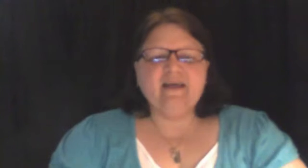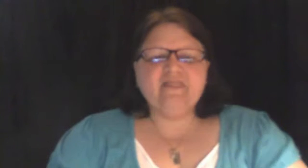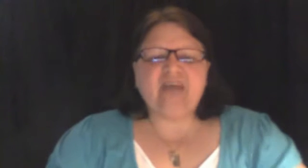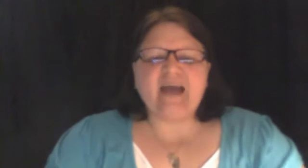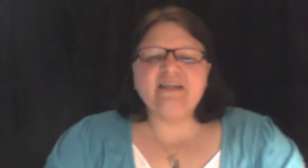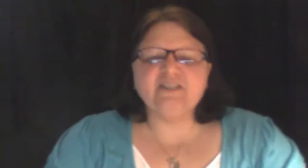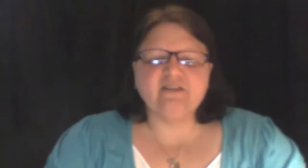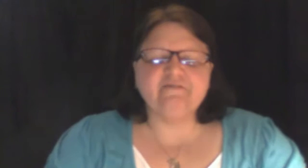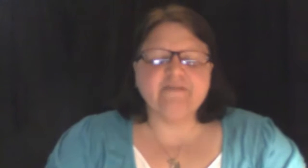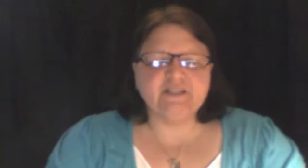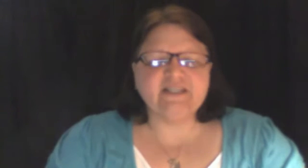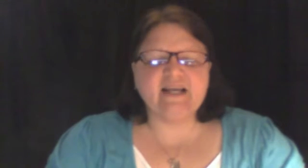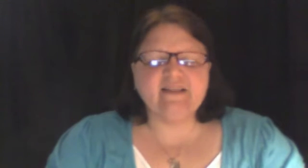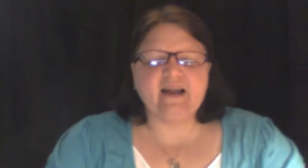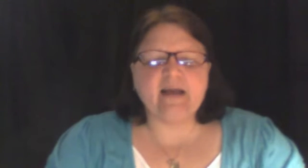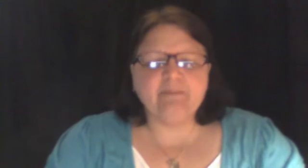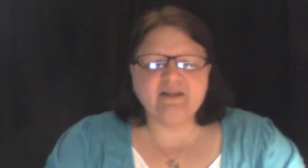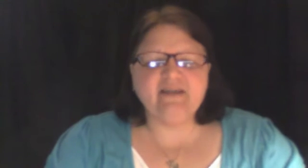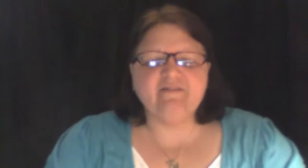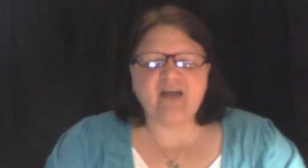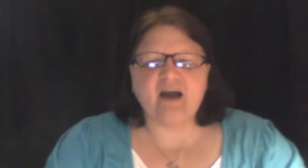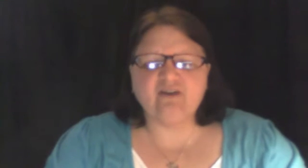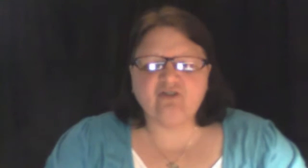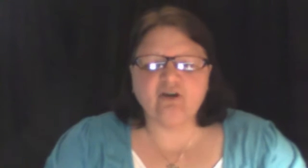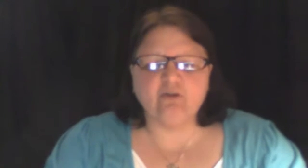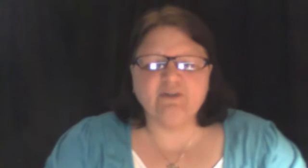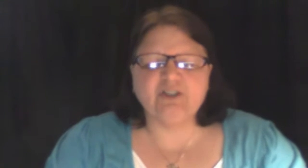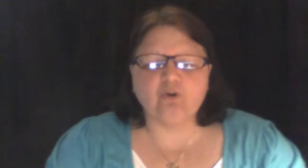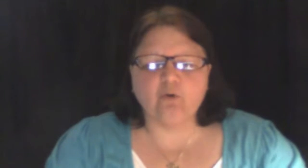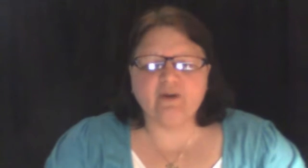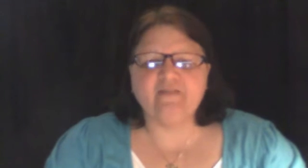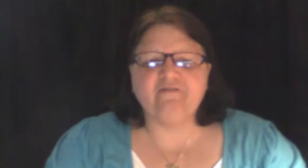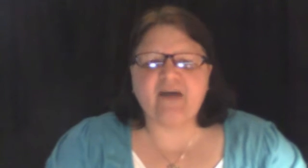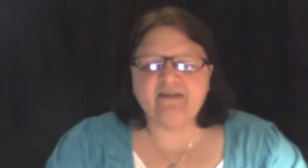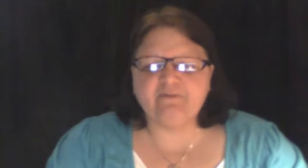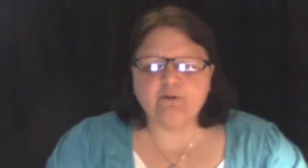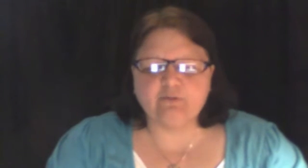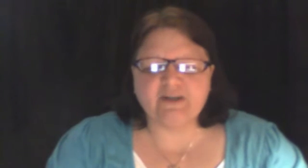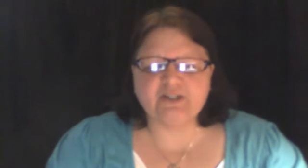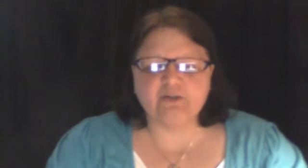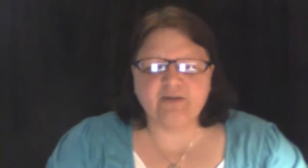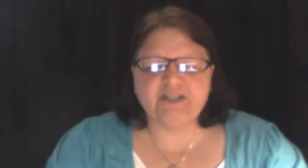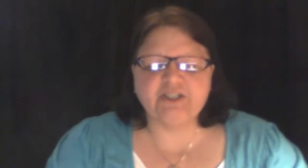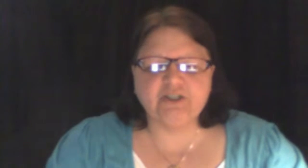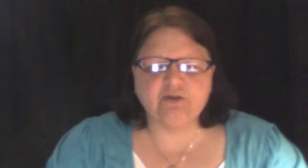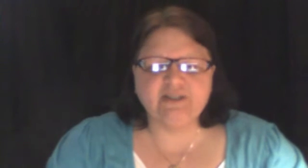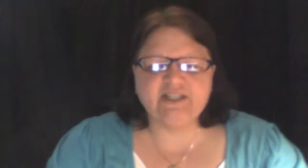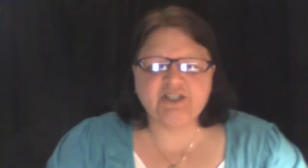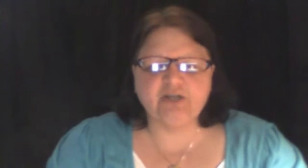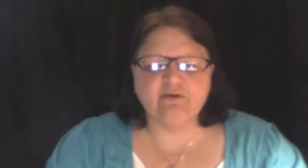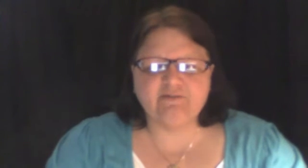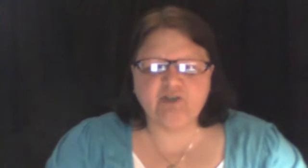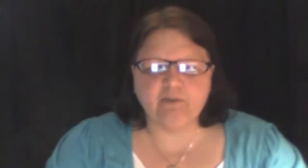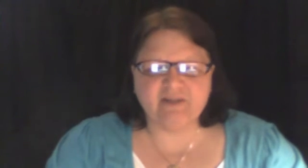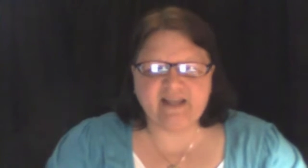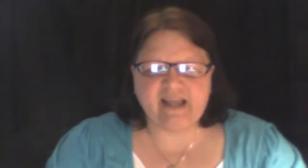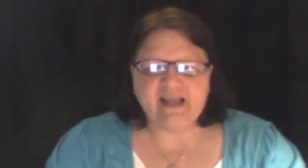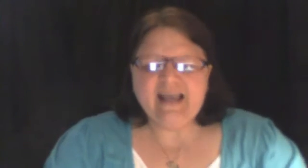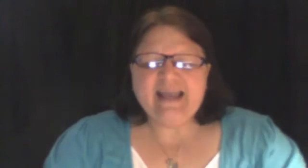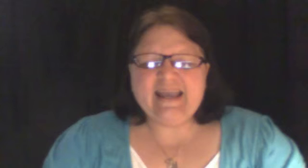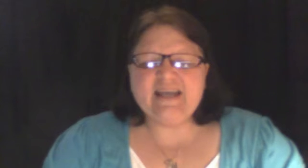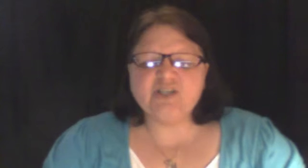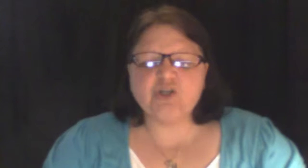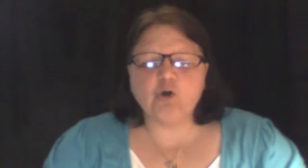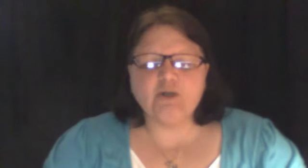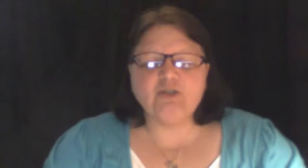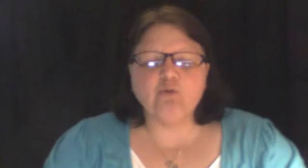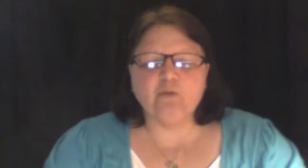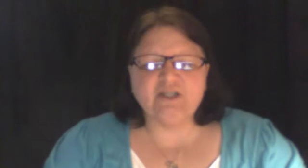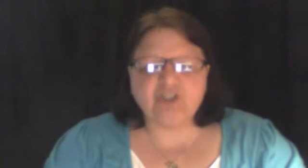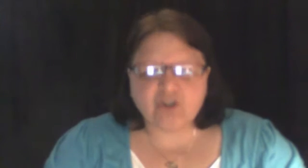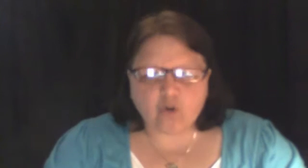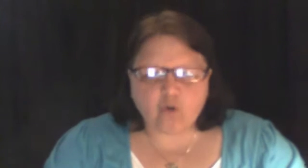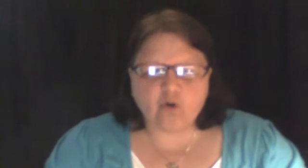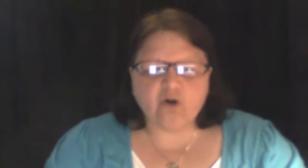That is the first thing that I believe God is going to restore in the five-fold restoration during this year of Jubilee. He is going to restore